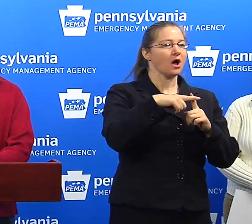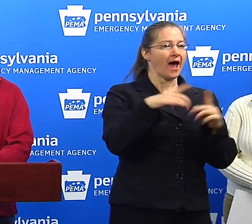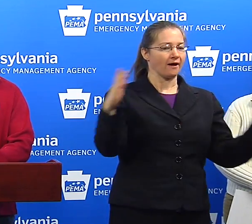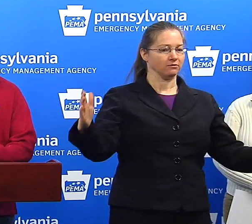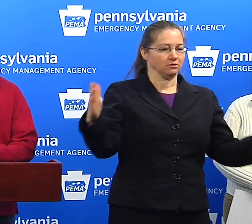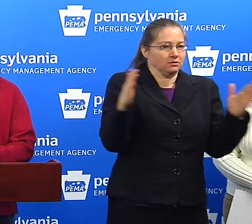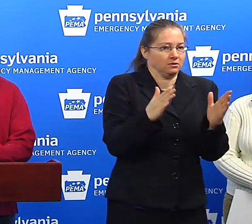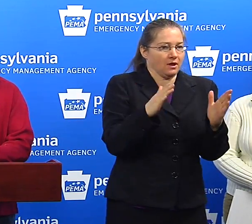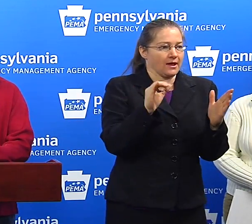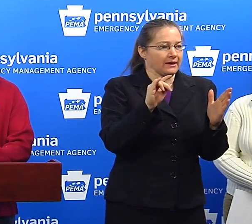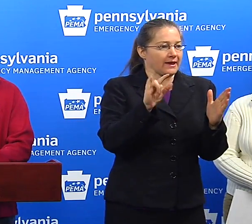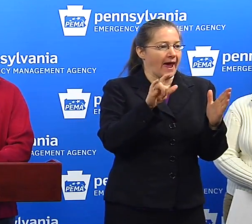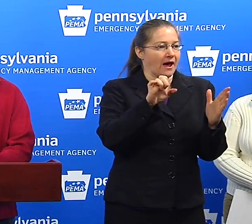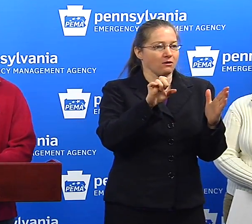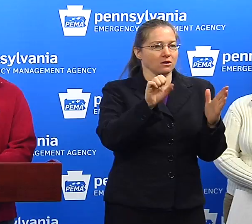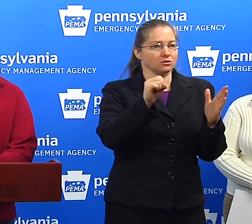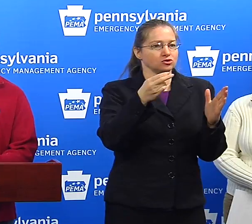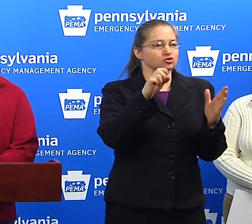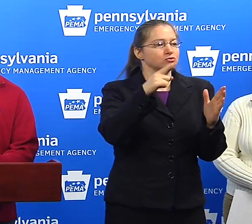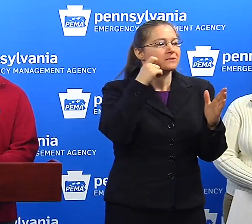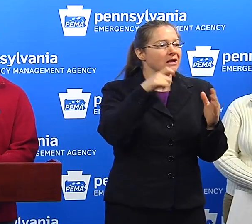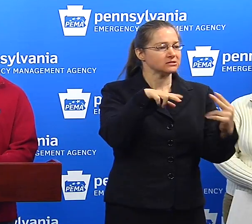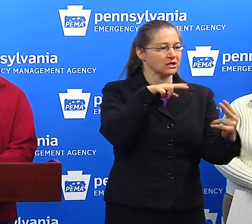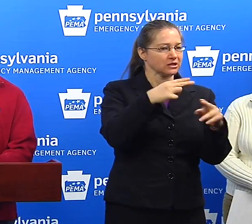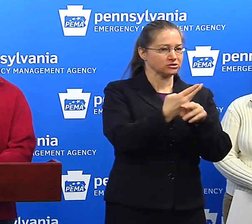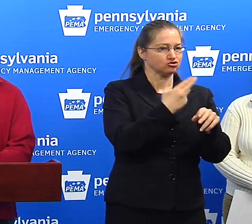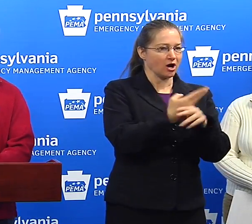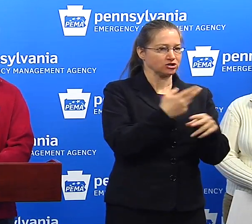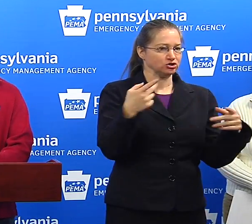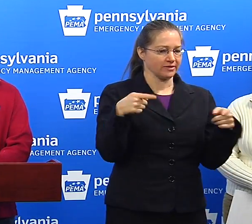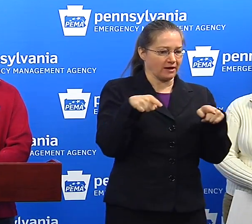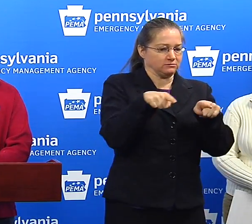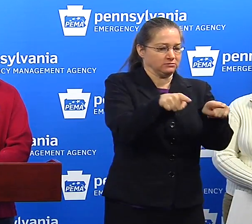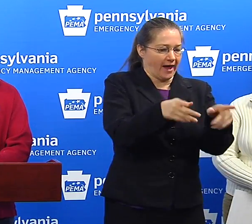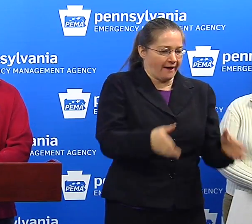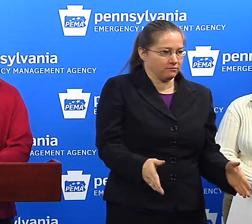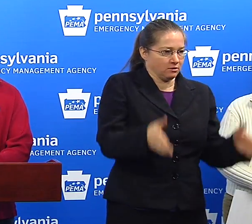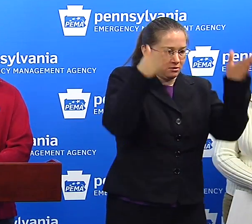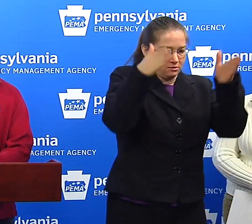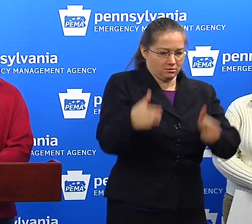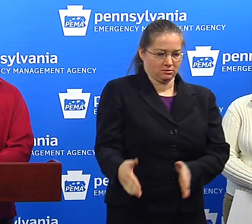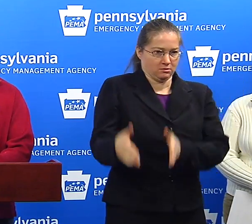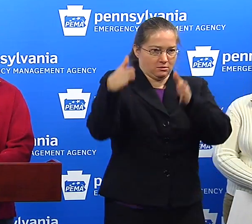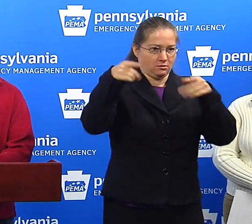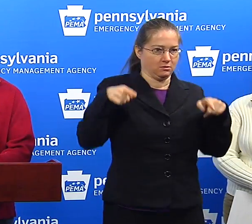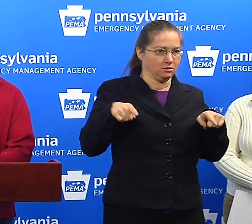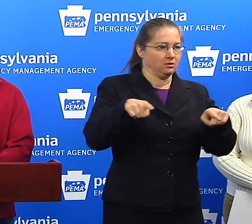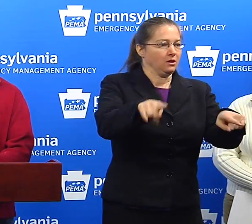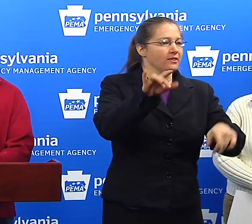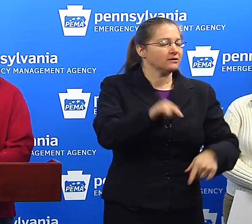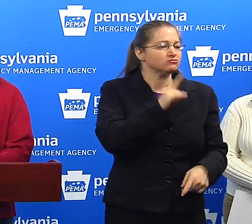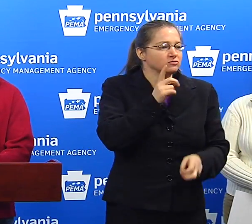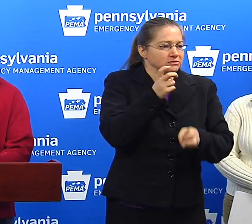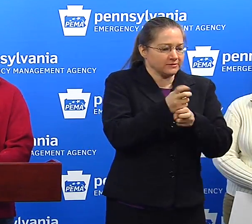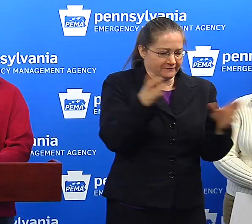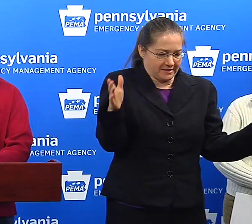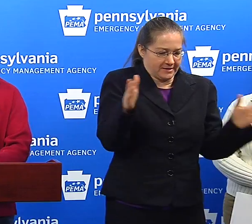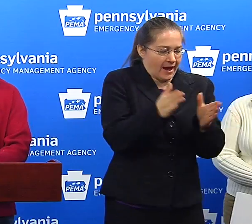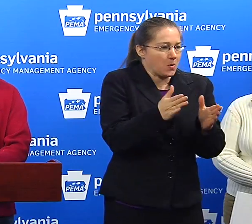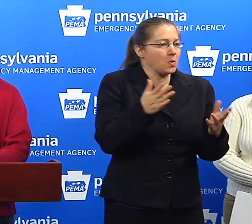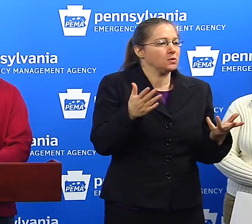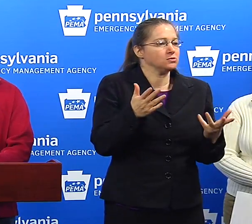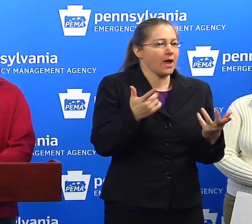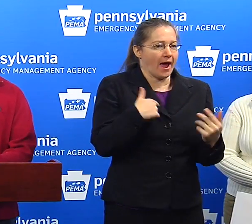chutes because of the fact that it's in a construction area. And on a good day, that's very narrow because of that setup. So we're going to take a hard look at how